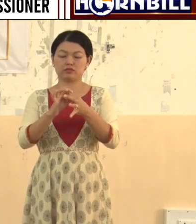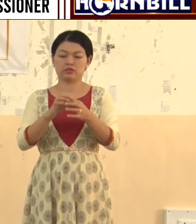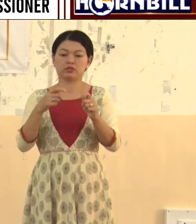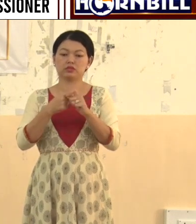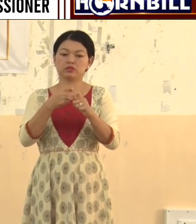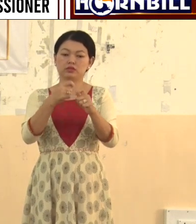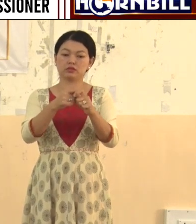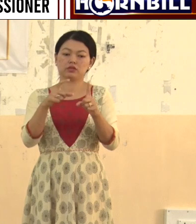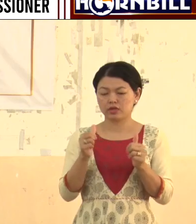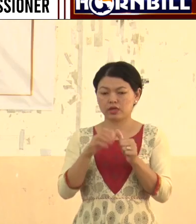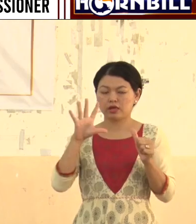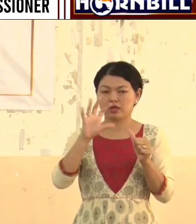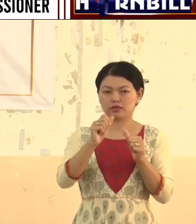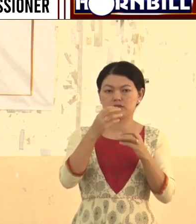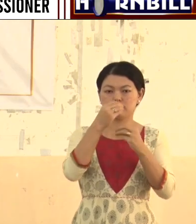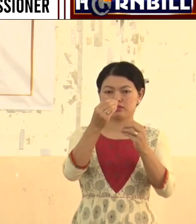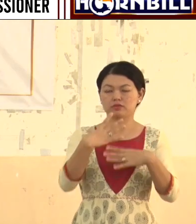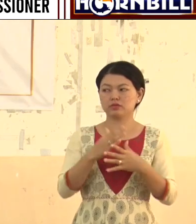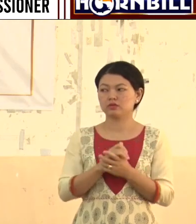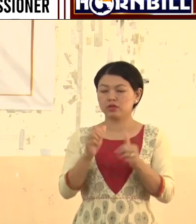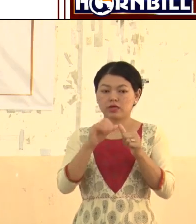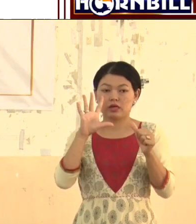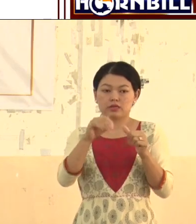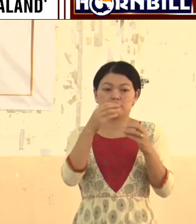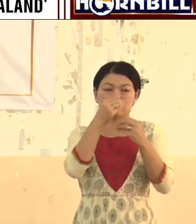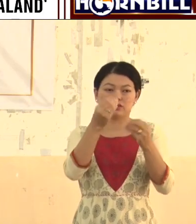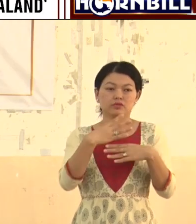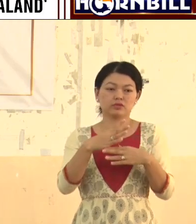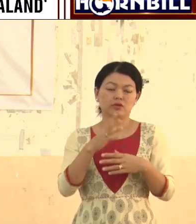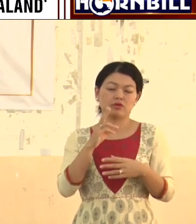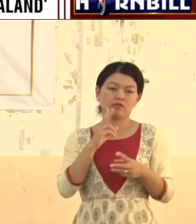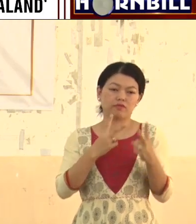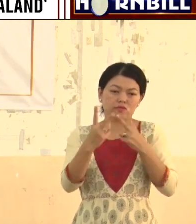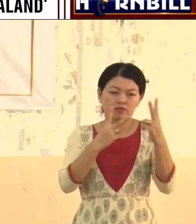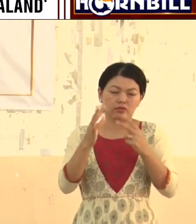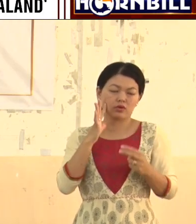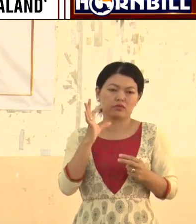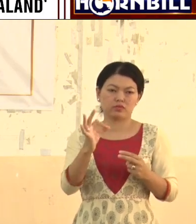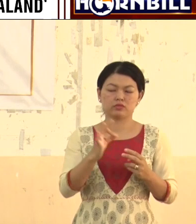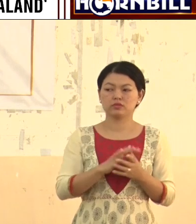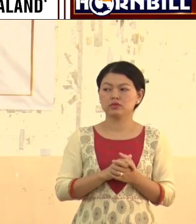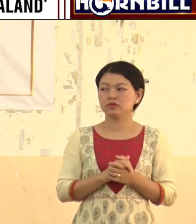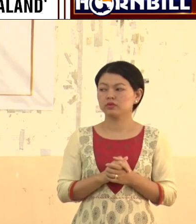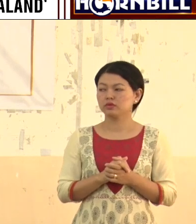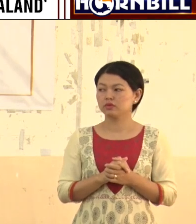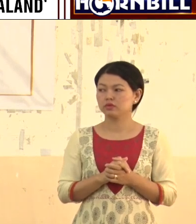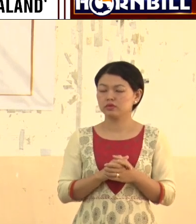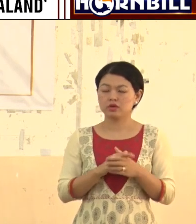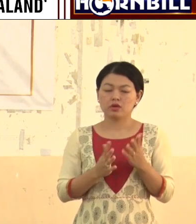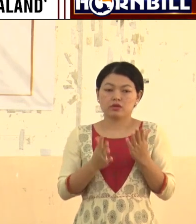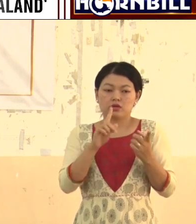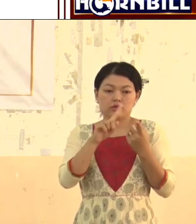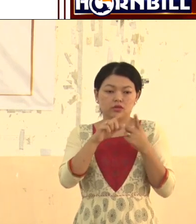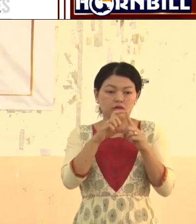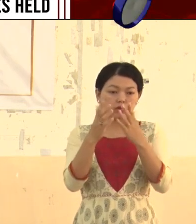start doing it, you know. Access to information is something, it's very, very, very important. And whether it is in the education sector, whether